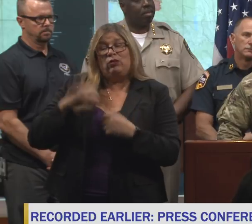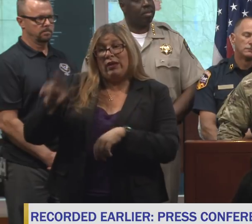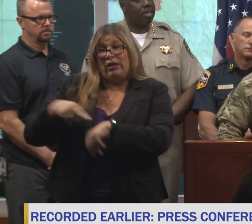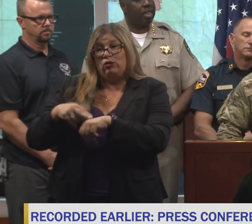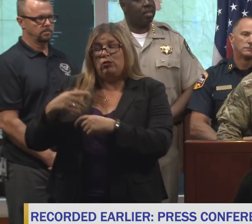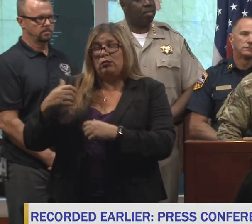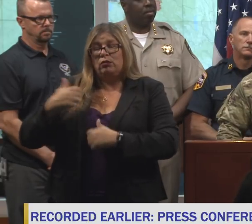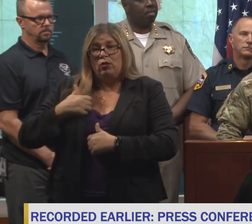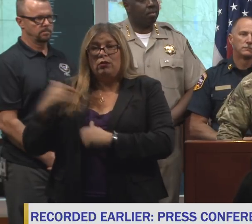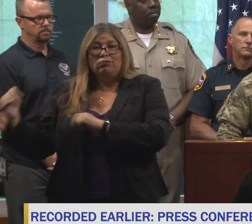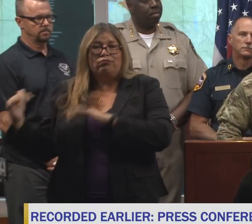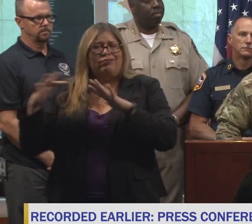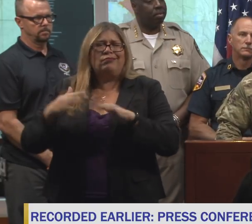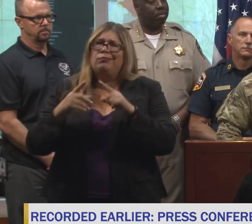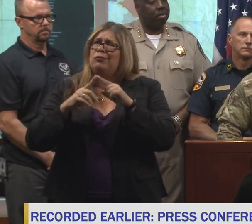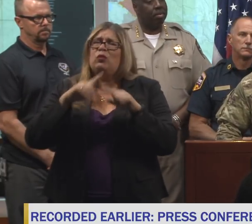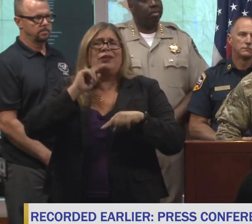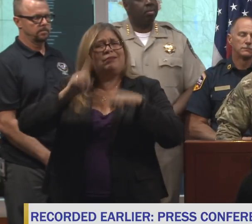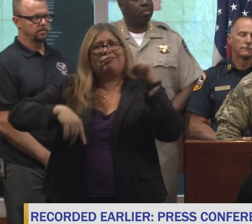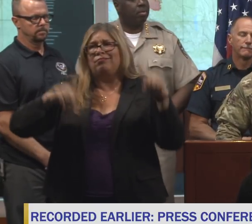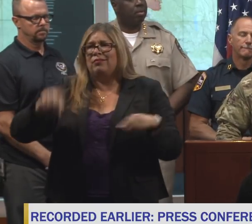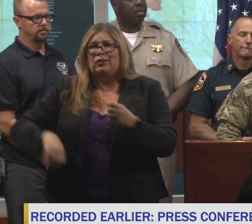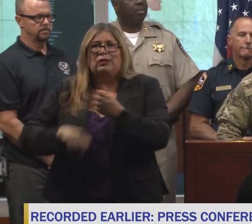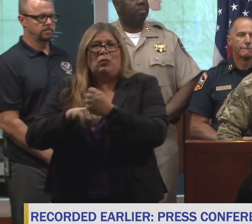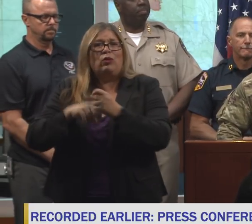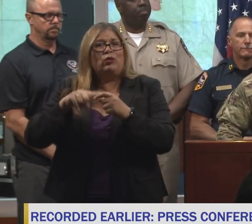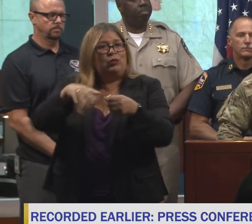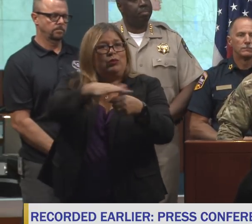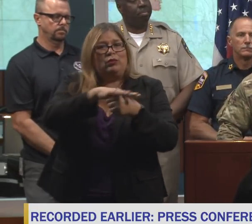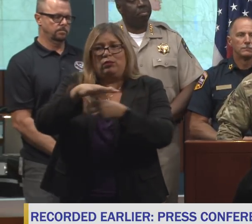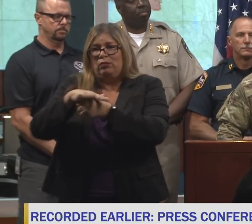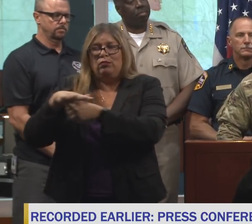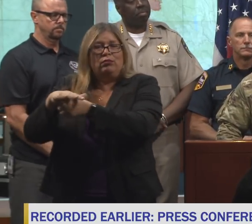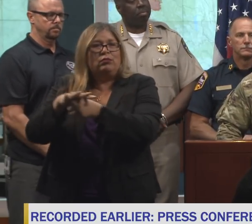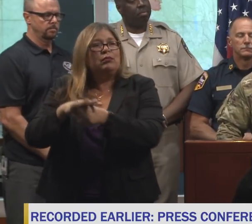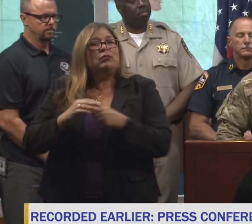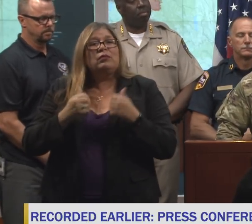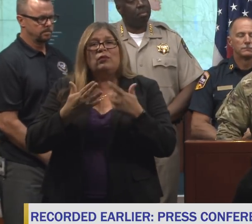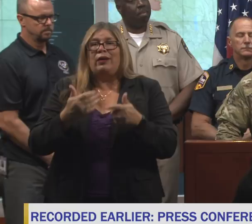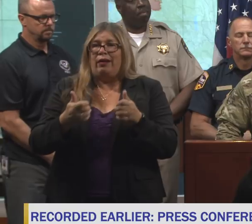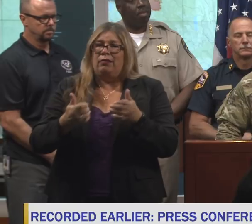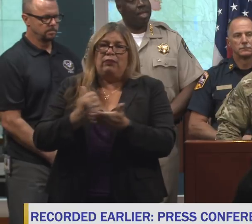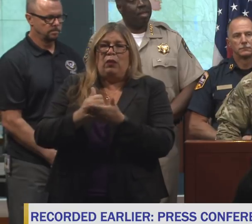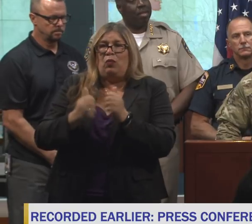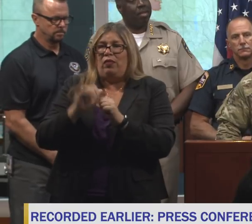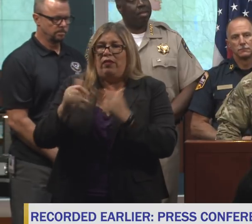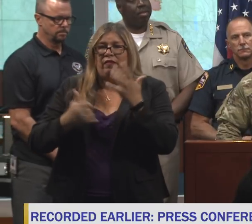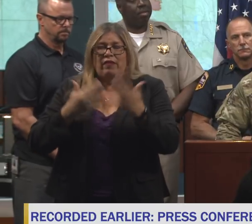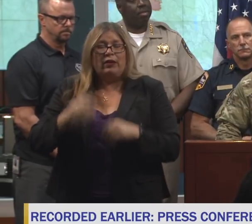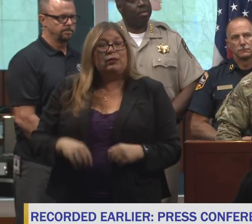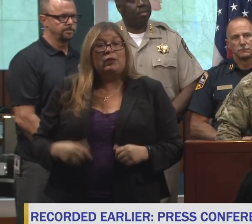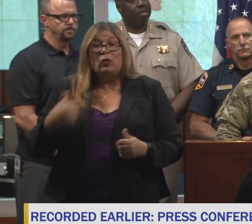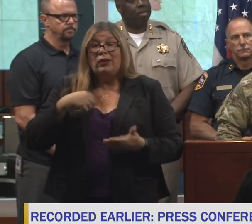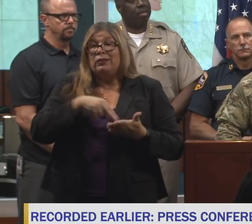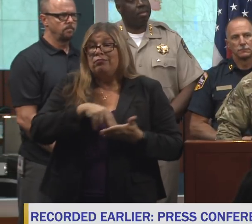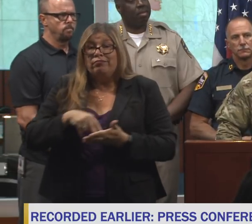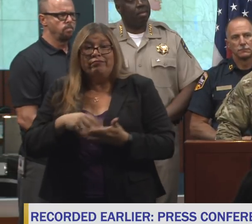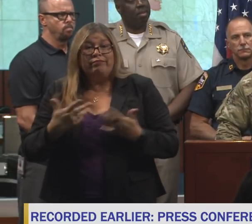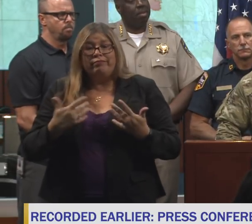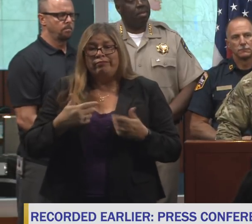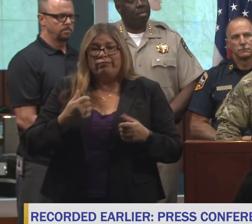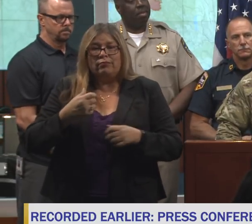range of military support to civil authorities to help deal with these fires. We're fighting the fires on the ground and in the air.